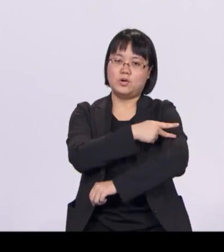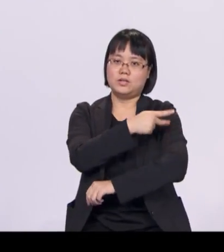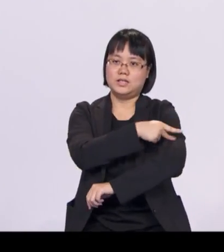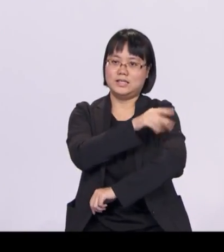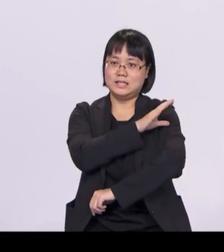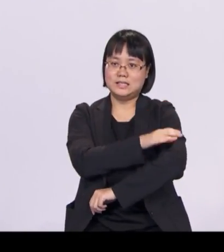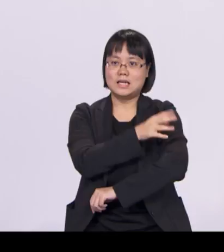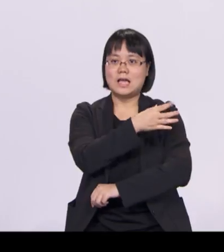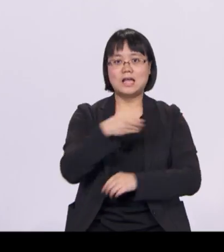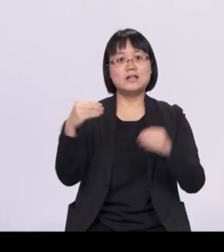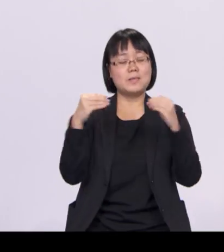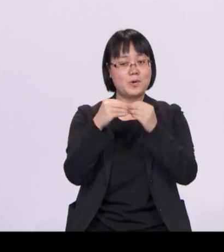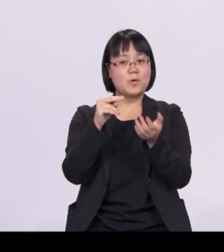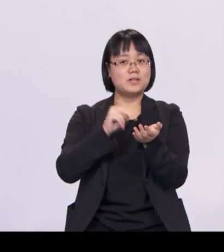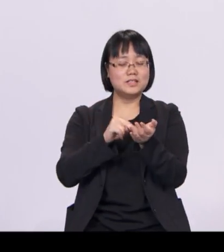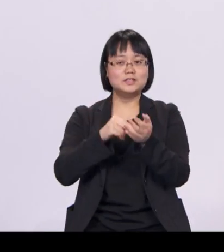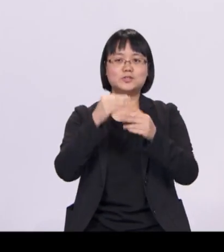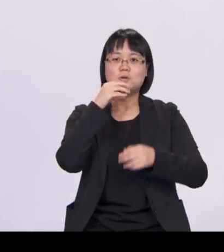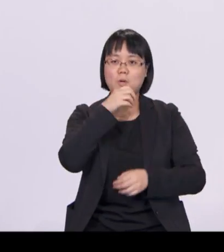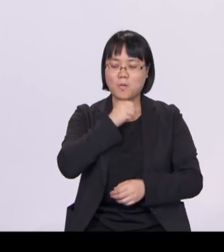homes and elder care centres around the island.